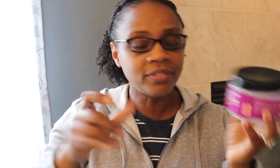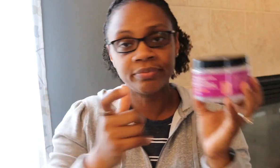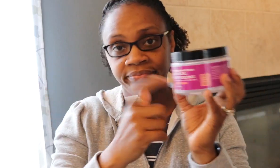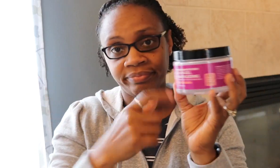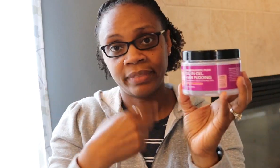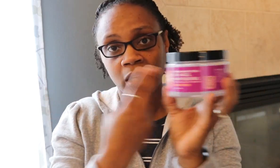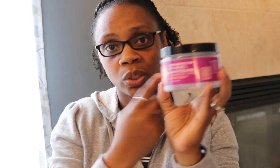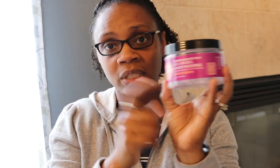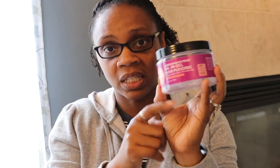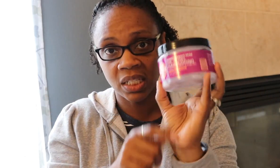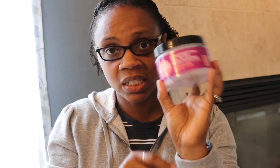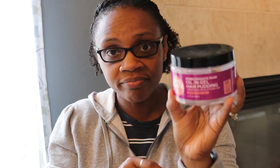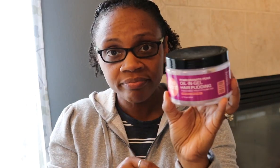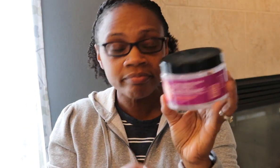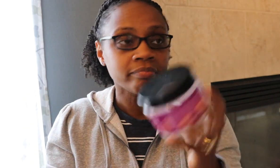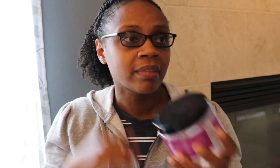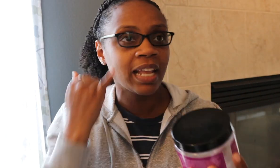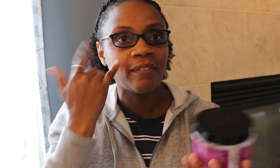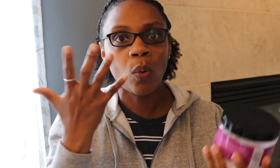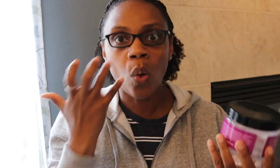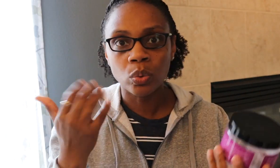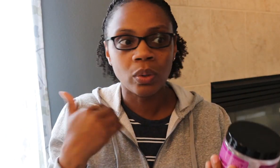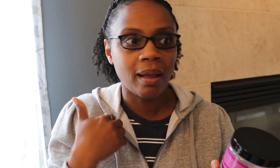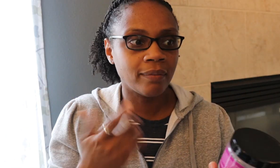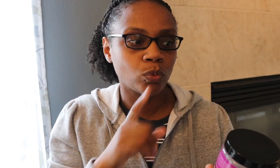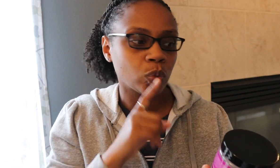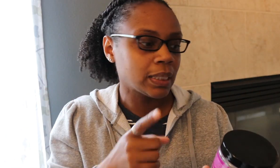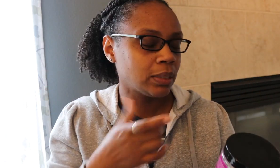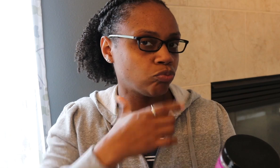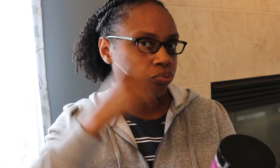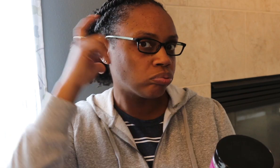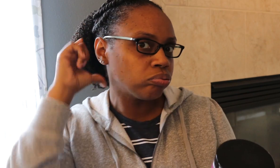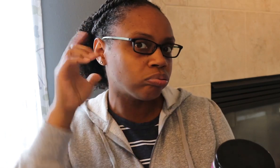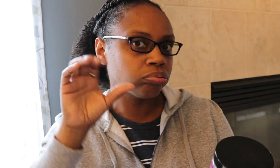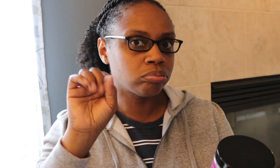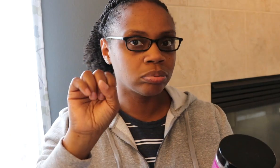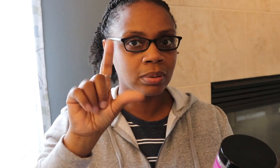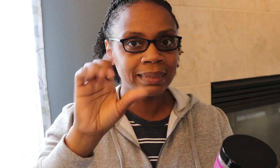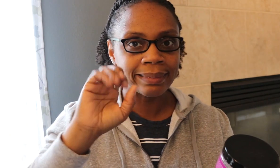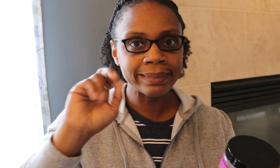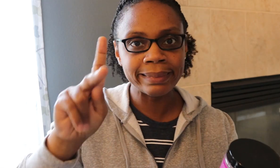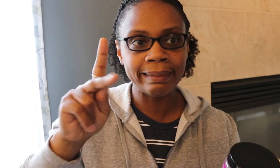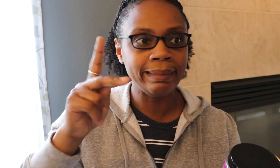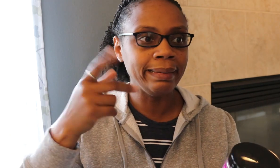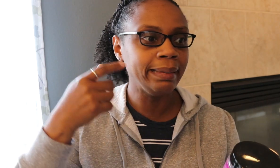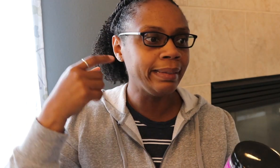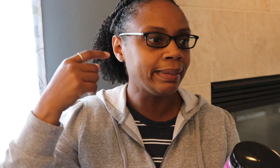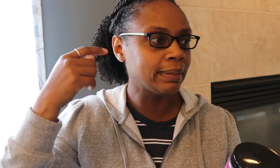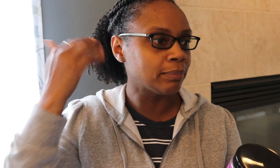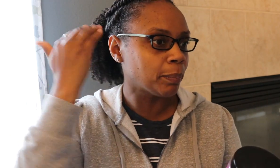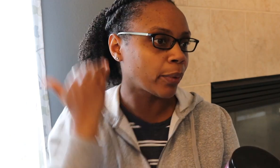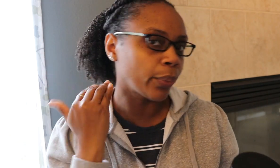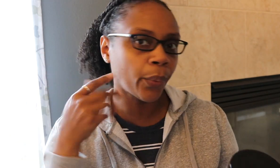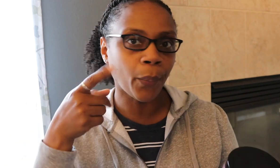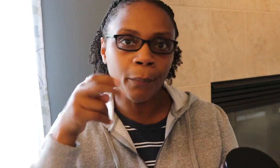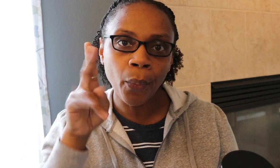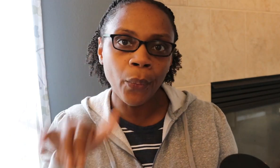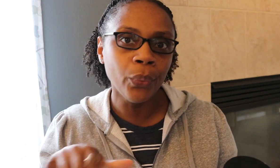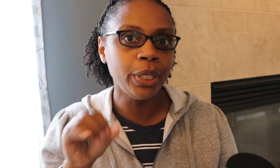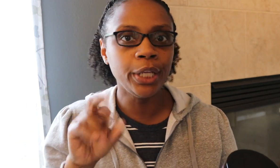I will sleek it back with this. Um, if I just want to have a normal, sleek, low ponytail or